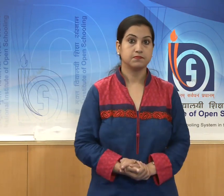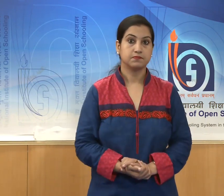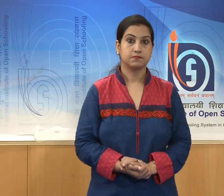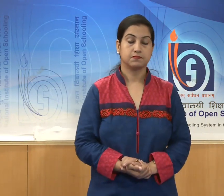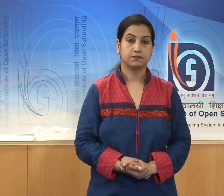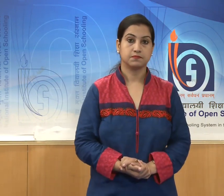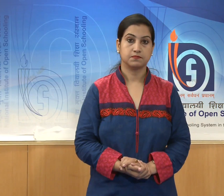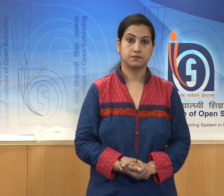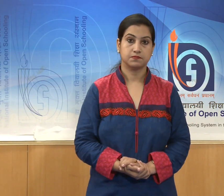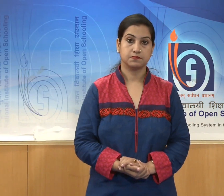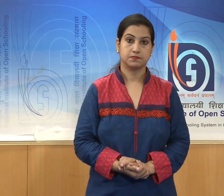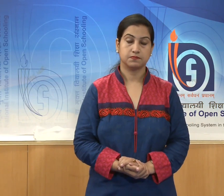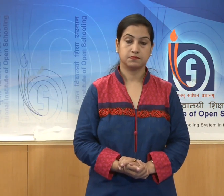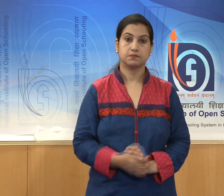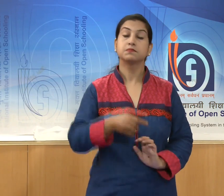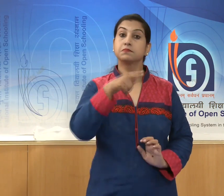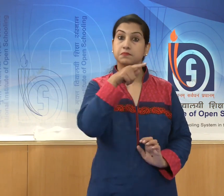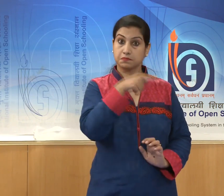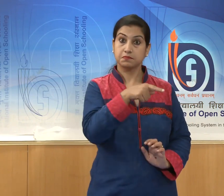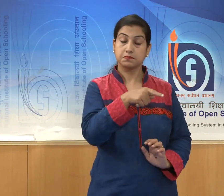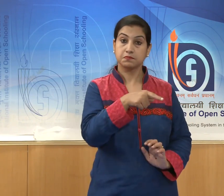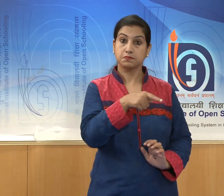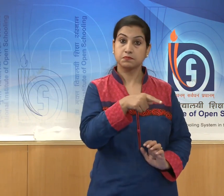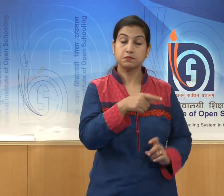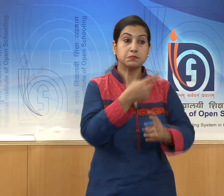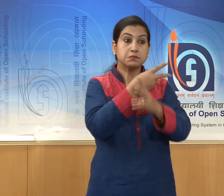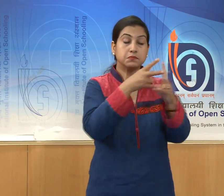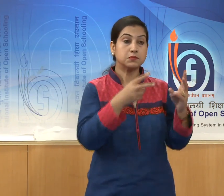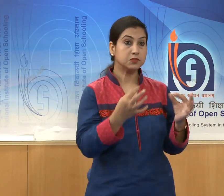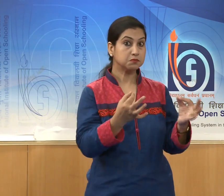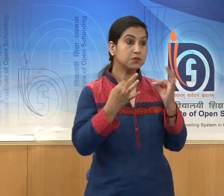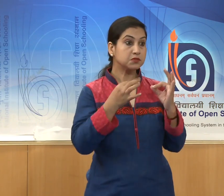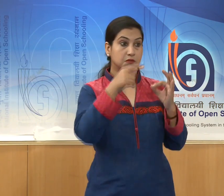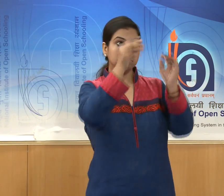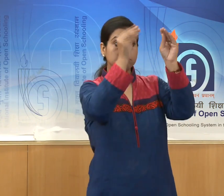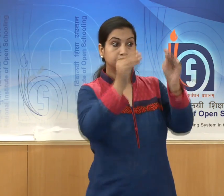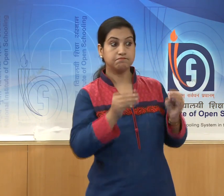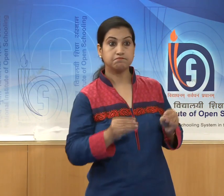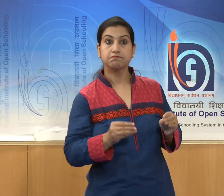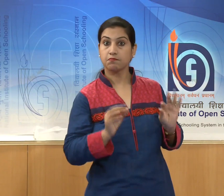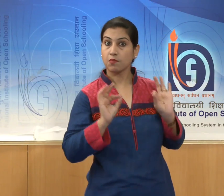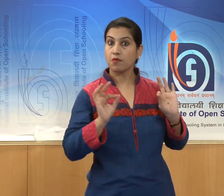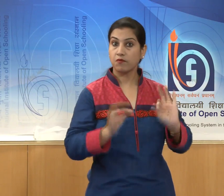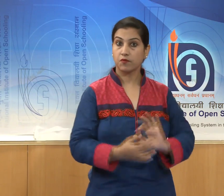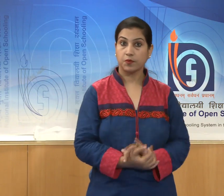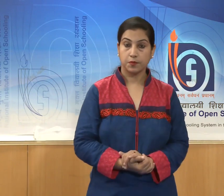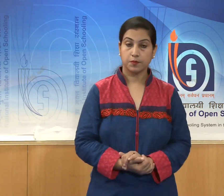There is a tremendous monumentality in this